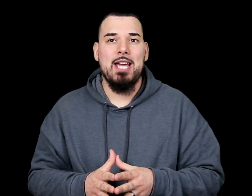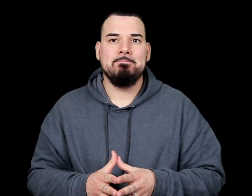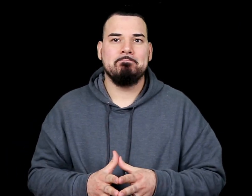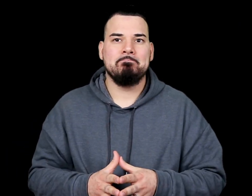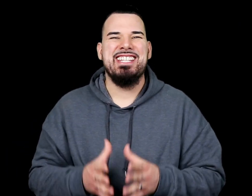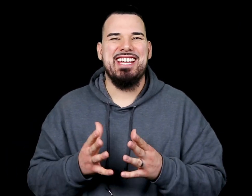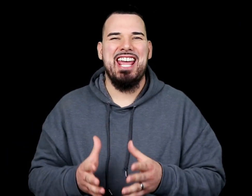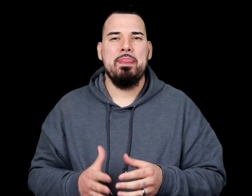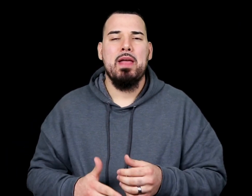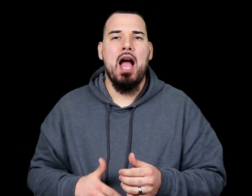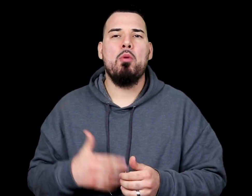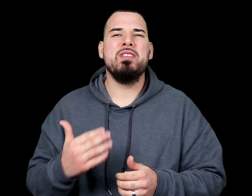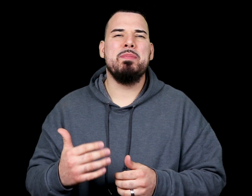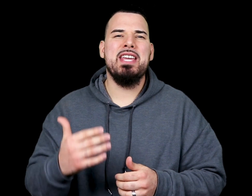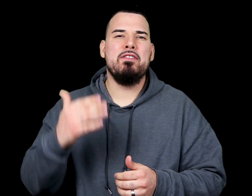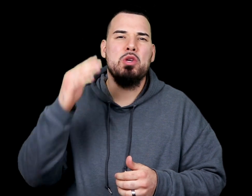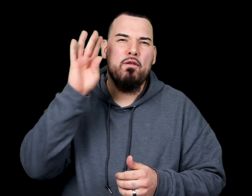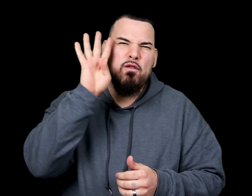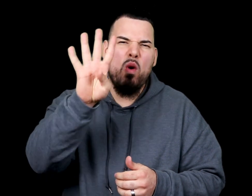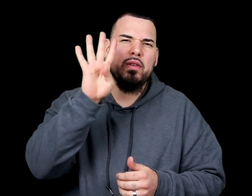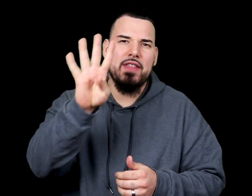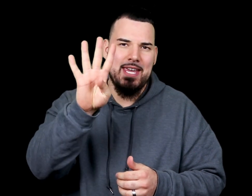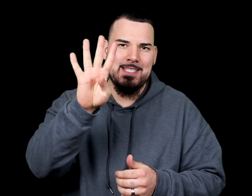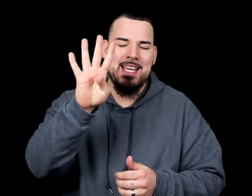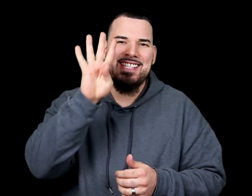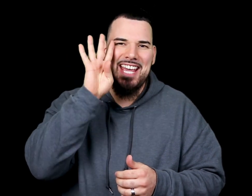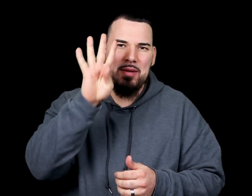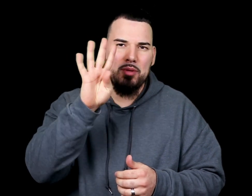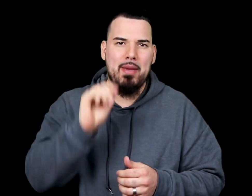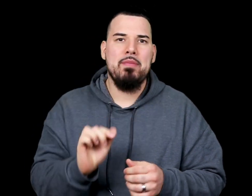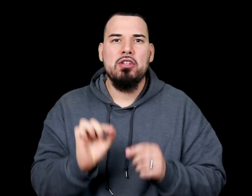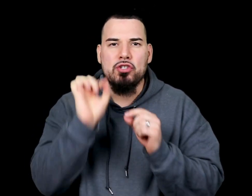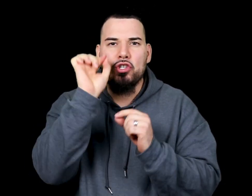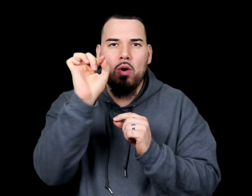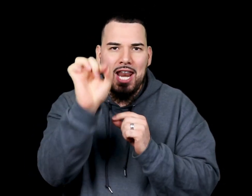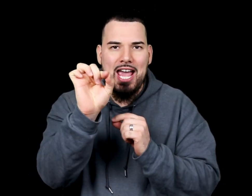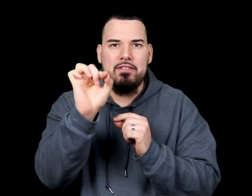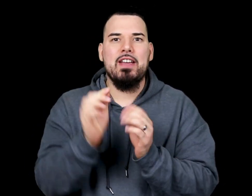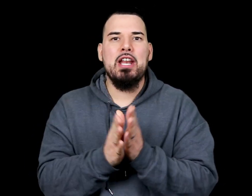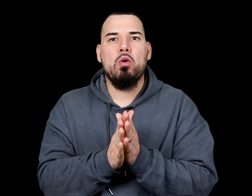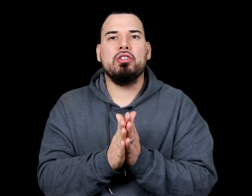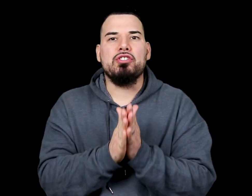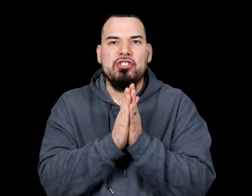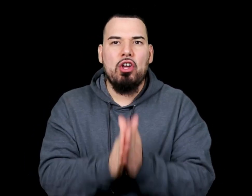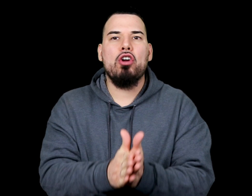Okay. Today, I'm going to be giving you four things to implement to your life in order to start